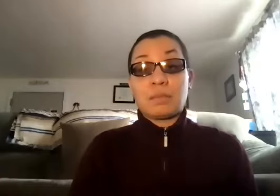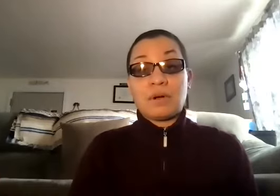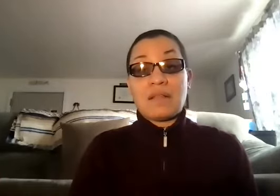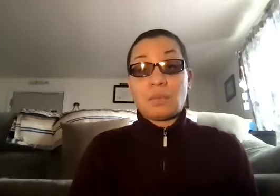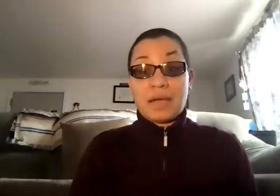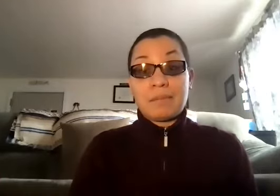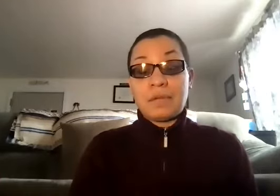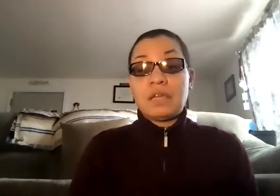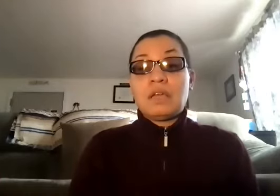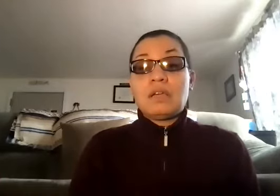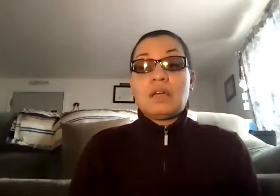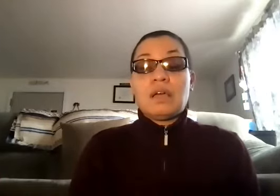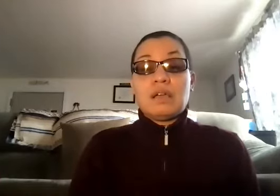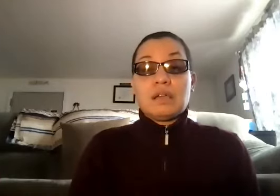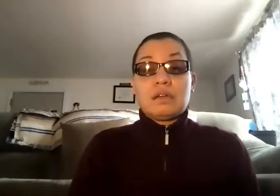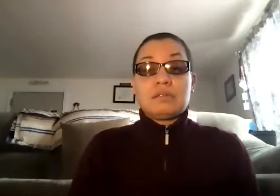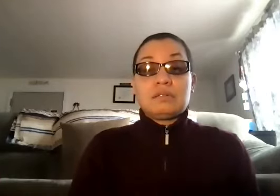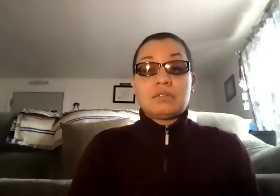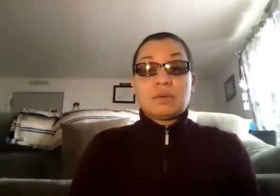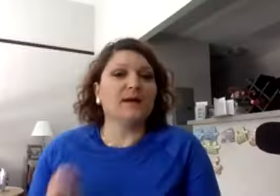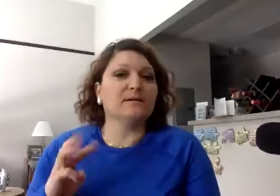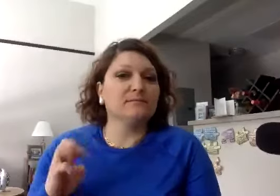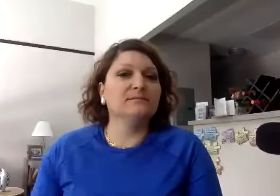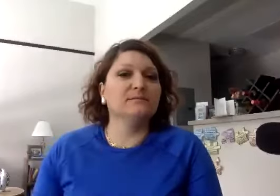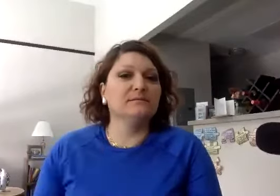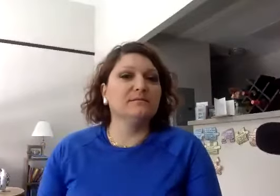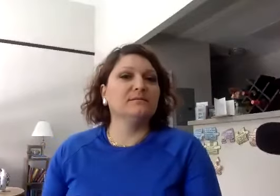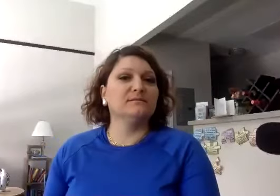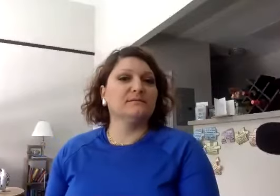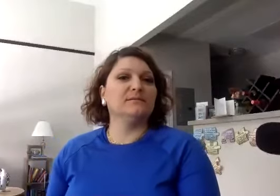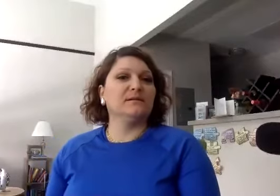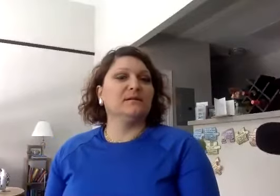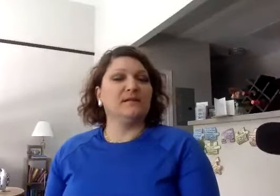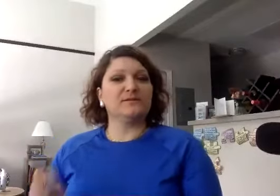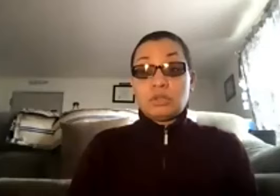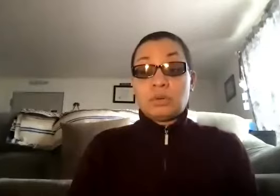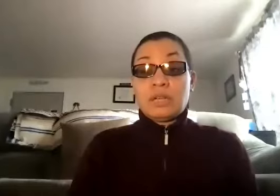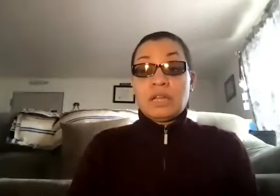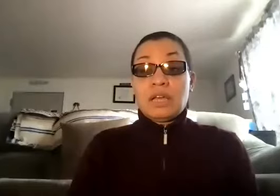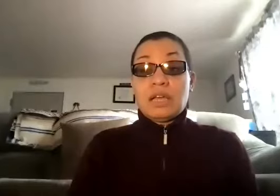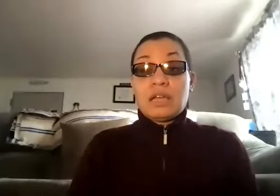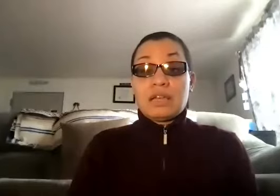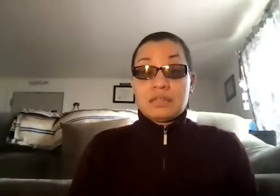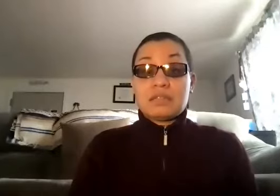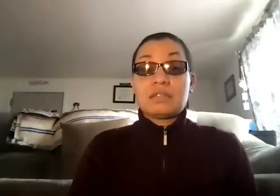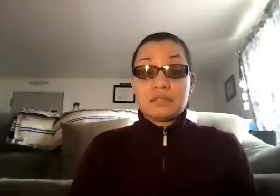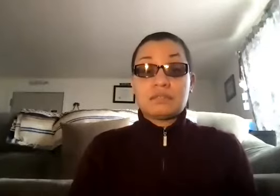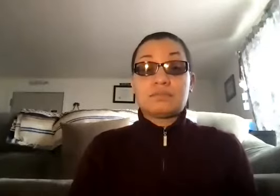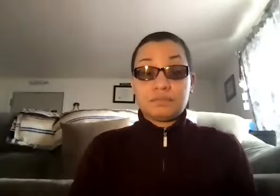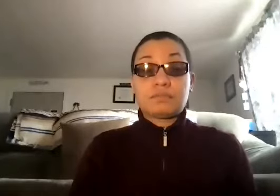on the web. And so, yeah. So that helps too. On the laptop,